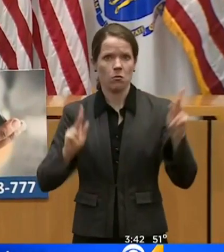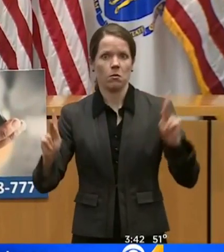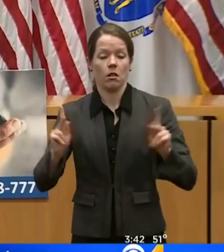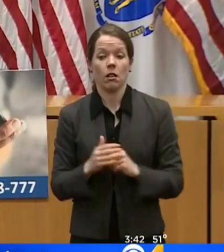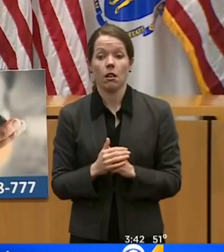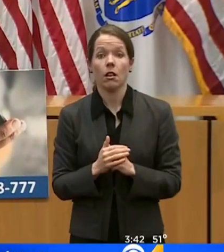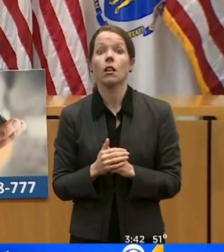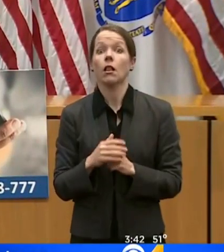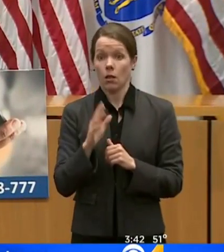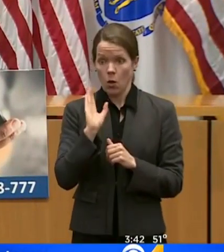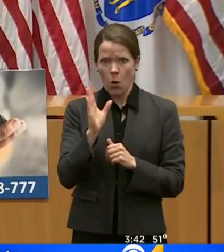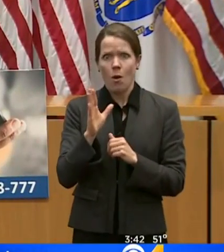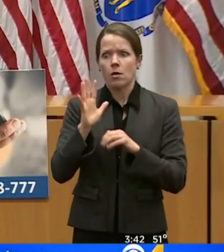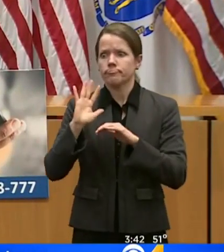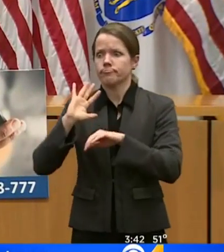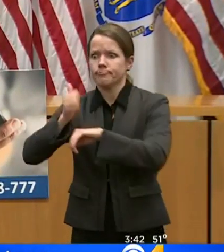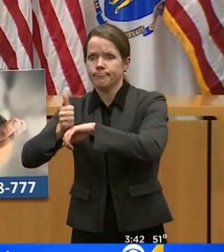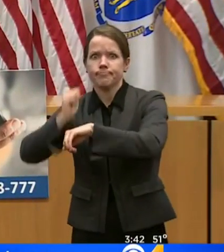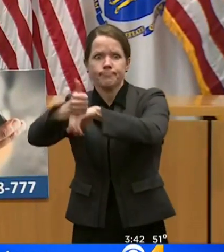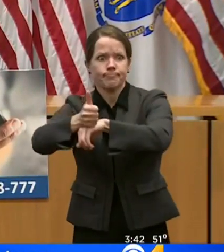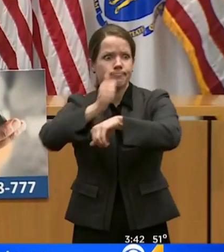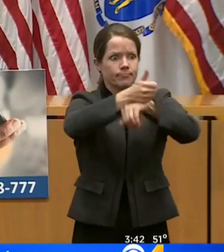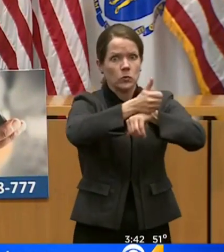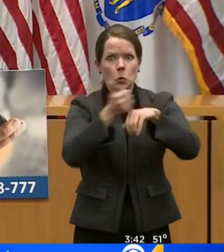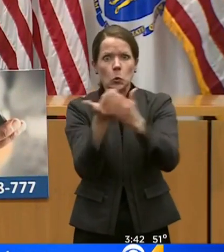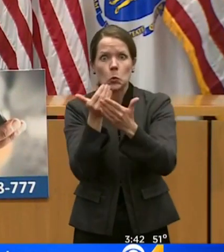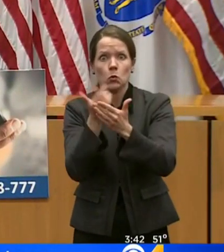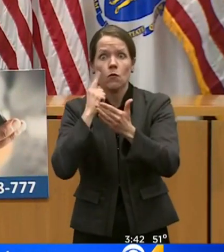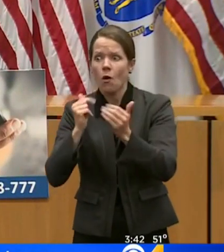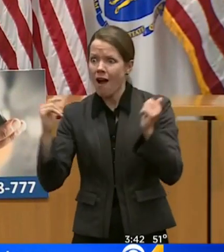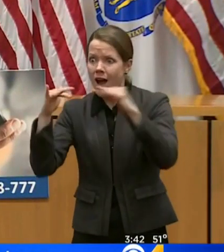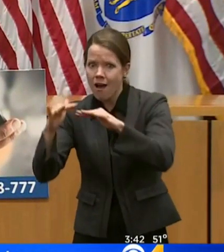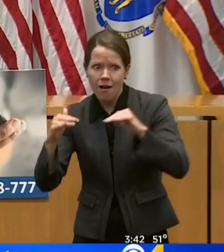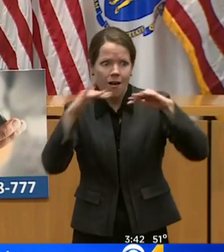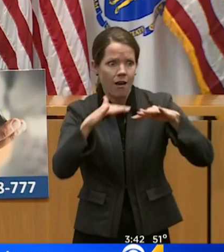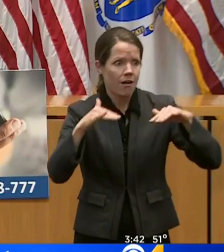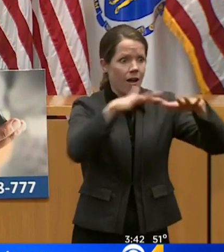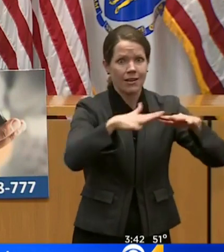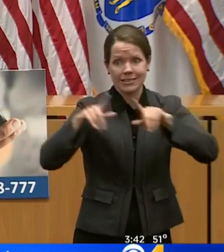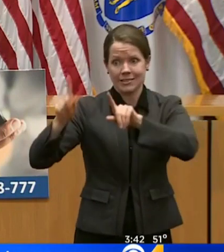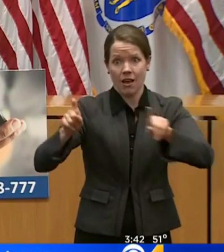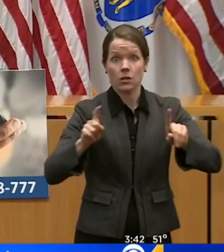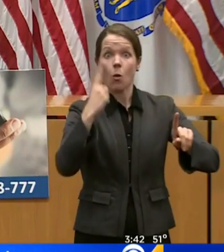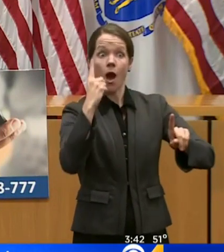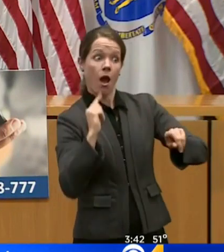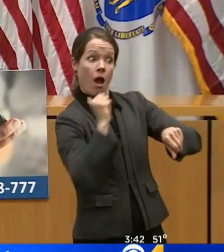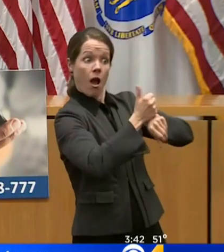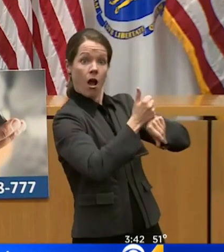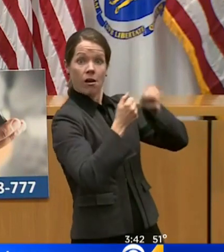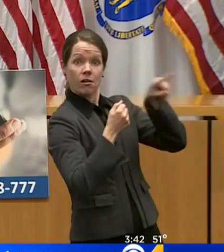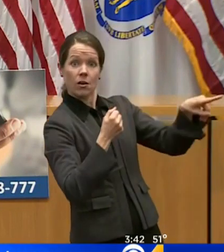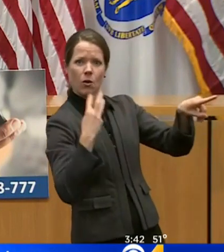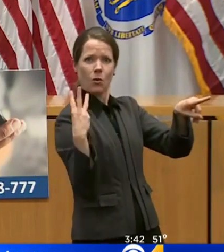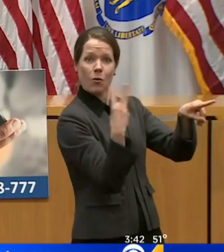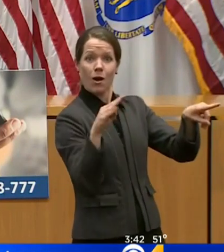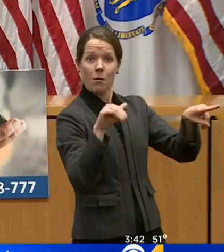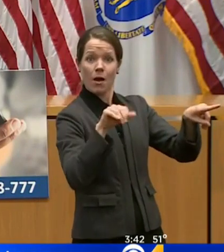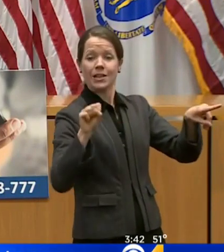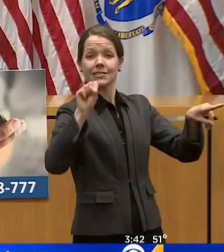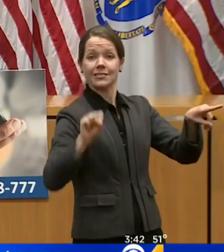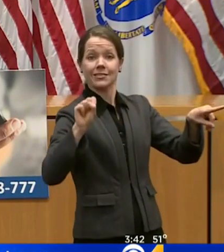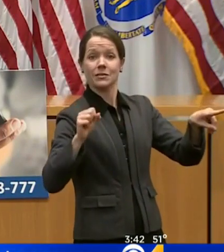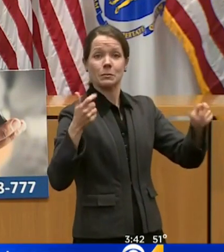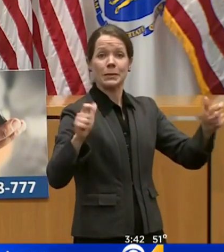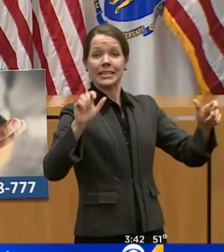new mobile testing site at the Big E Fairgrounds in West Springfield shortly. It will supplement a site at